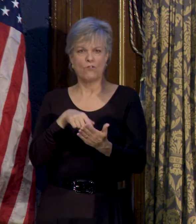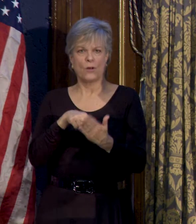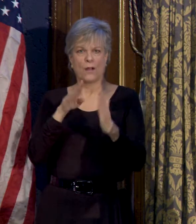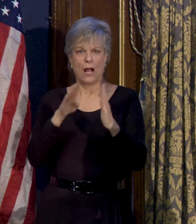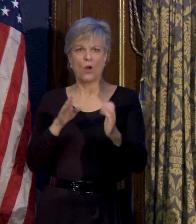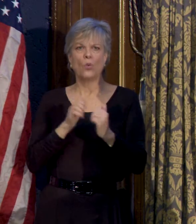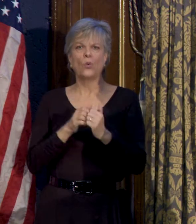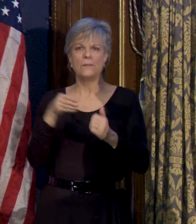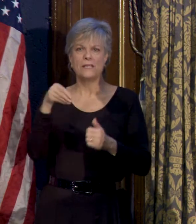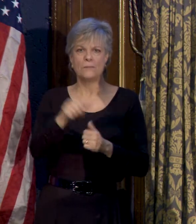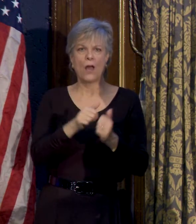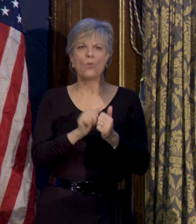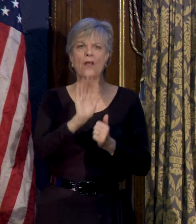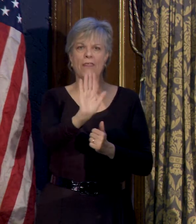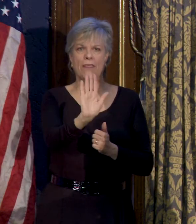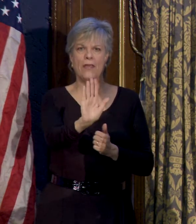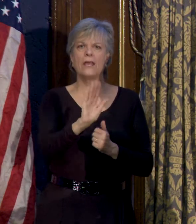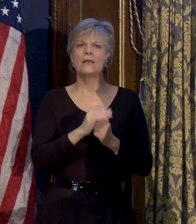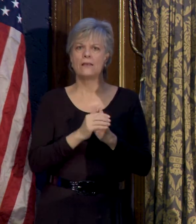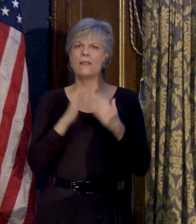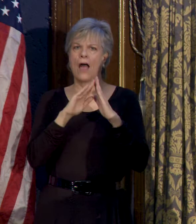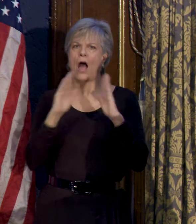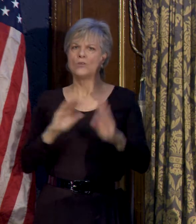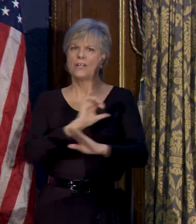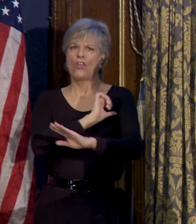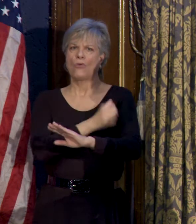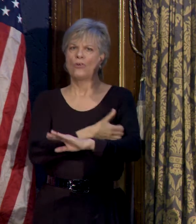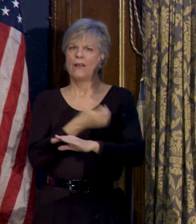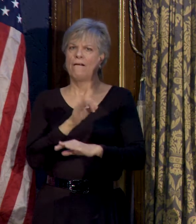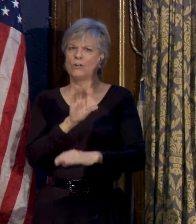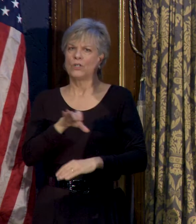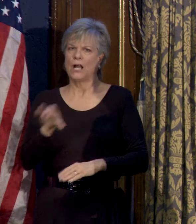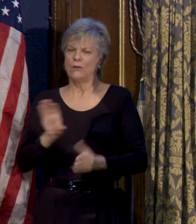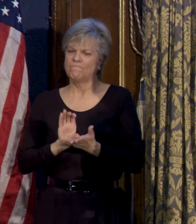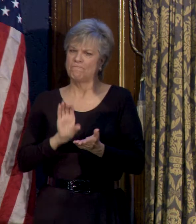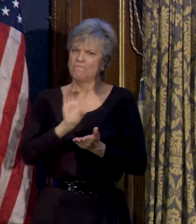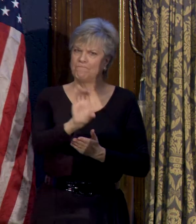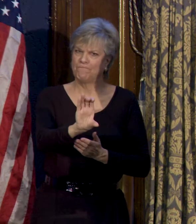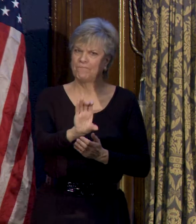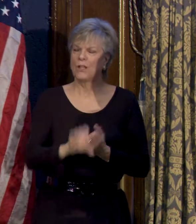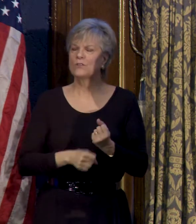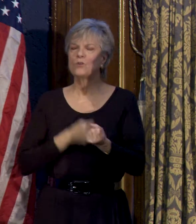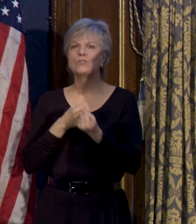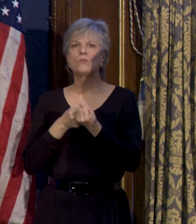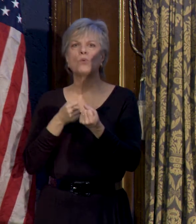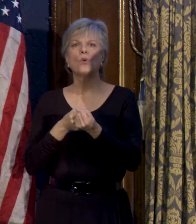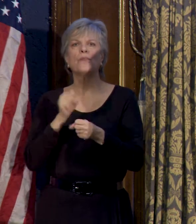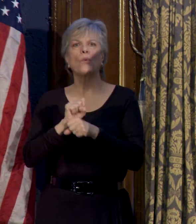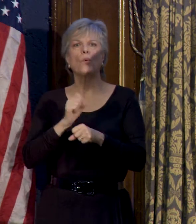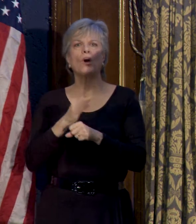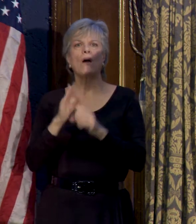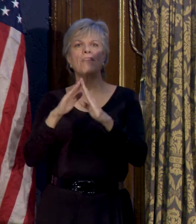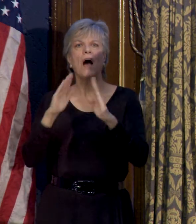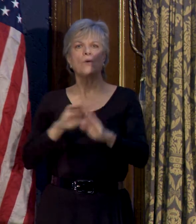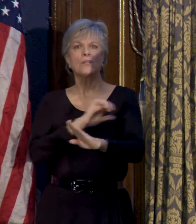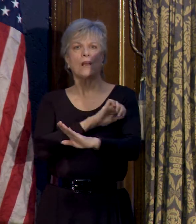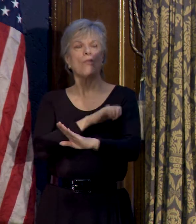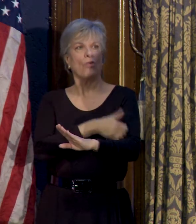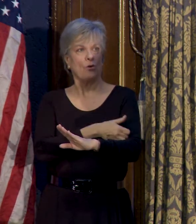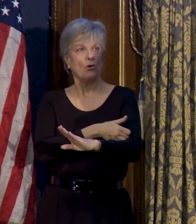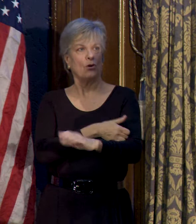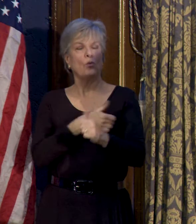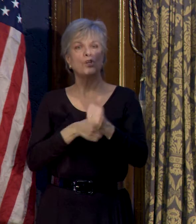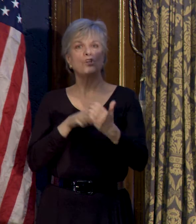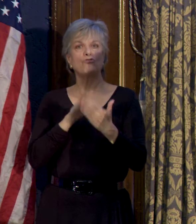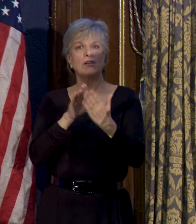spent with HACC, with the Housing Authority of Cook County. So frankly, supporting the work of the Housing Authority, which